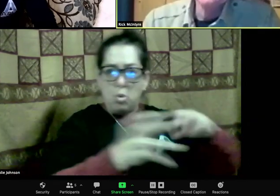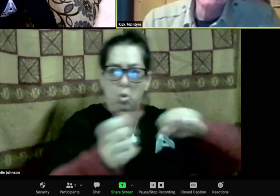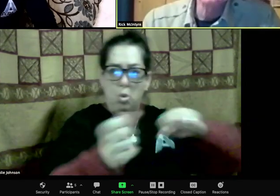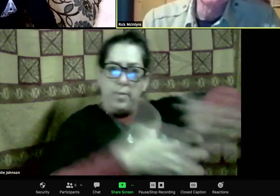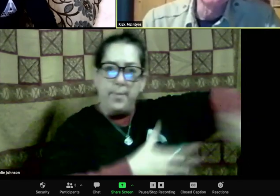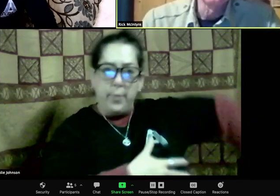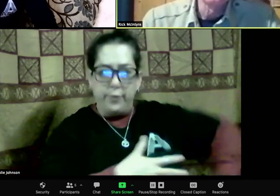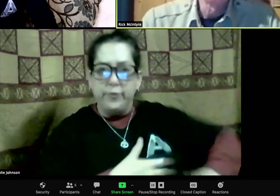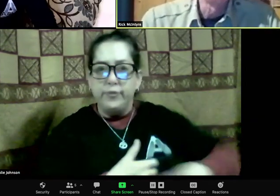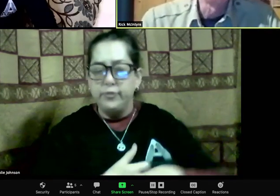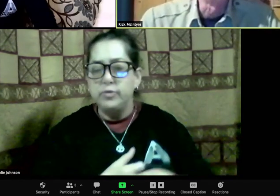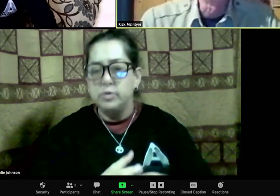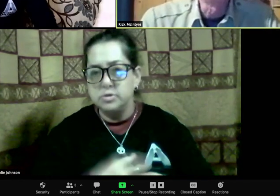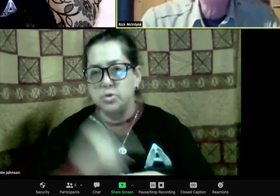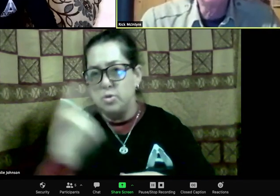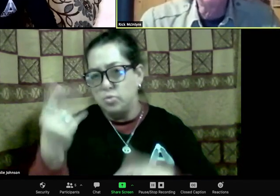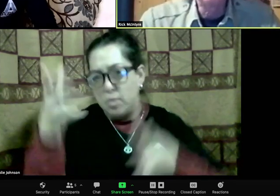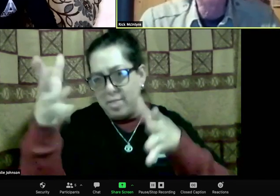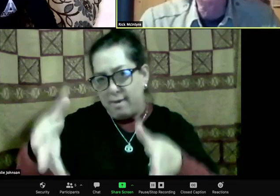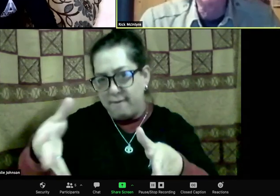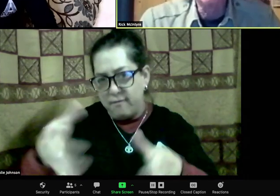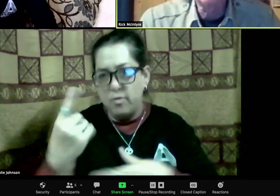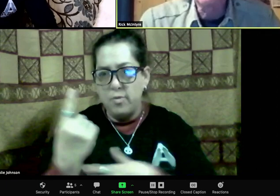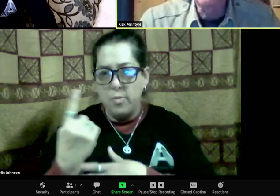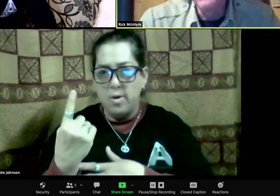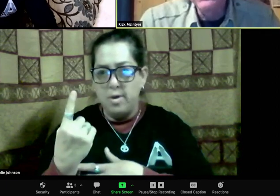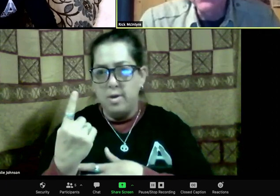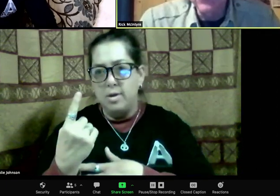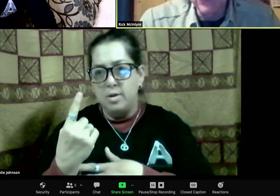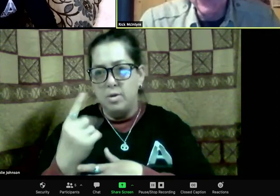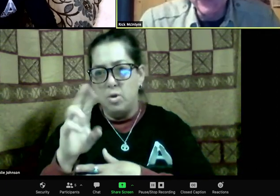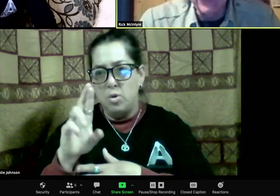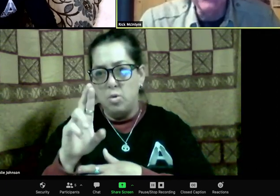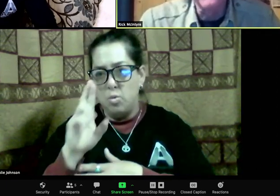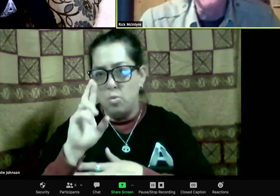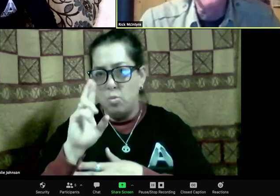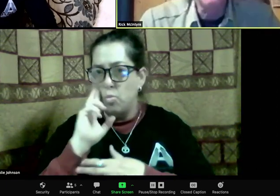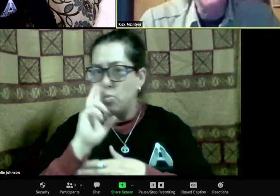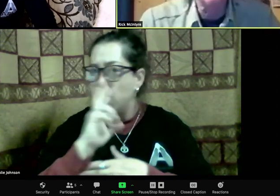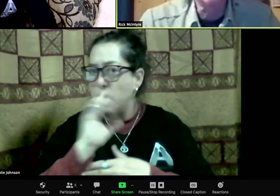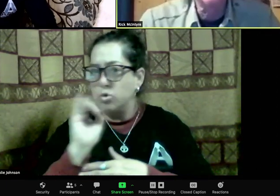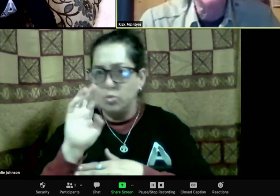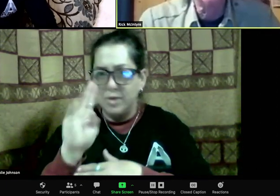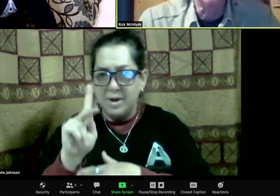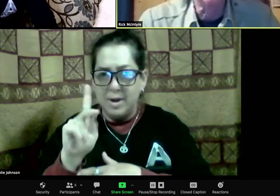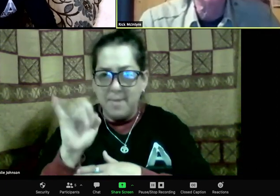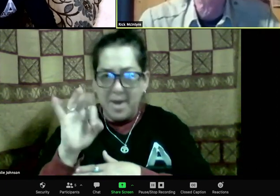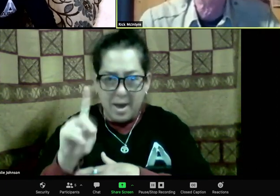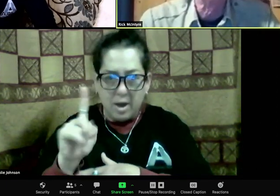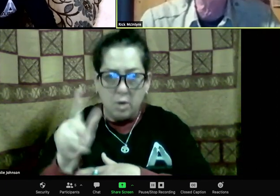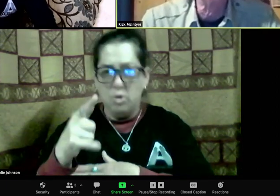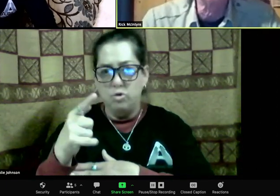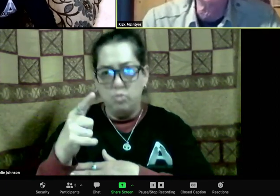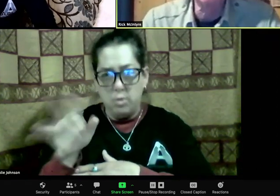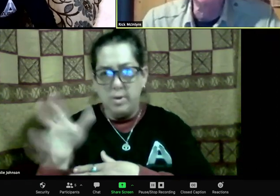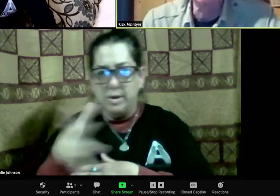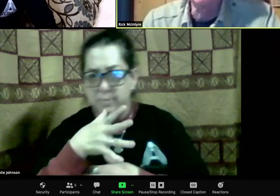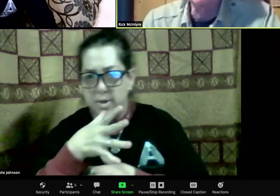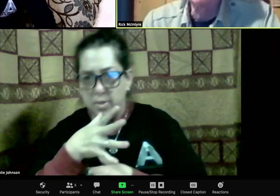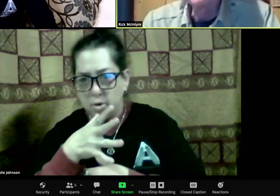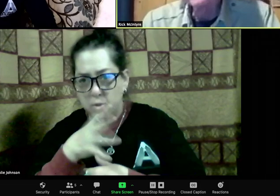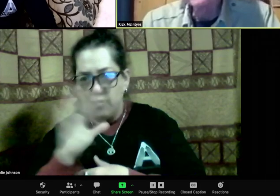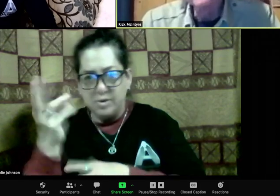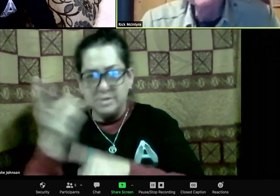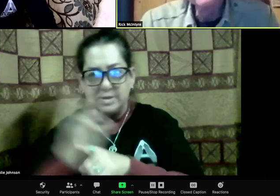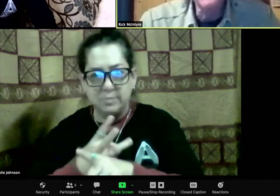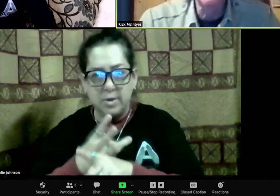there. Doug Smith sometimes take documentary crews up there. But, you know, to tell you the truth, what I do on a more regular basis